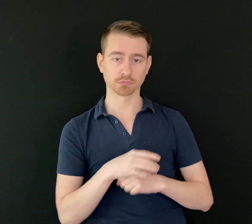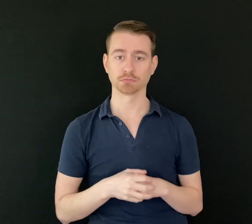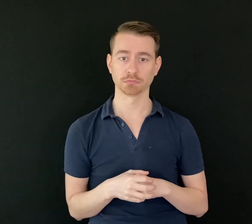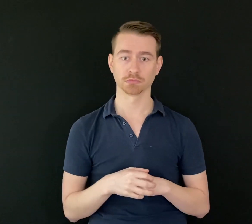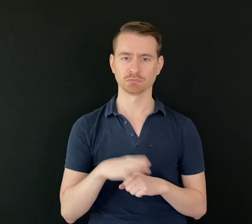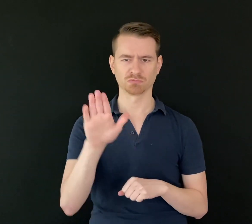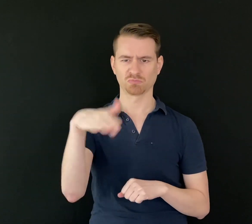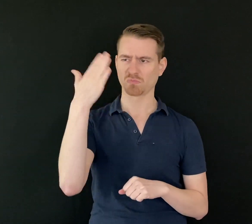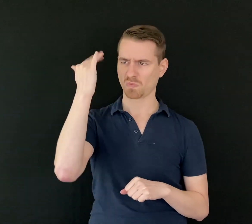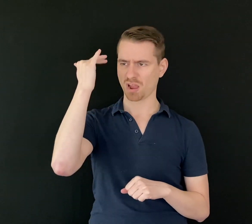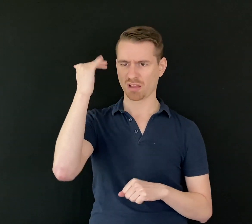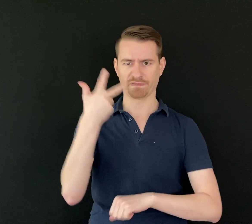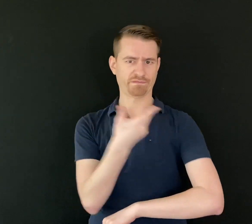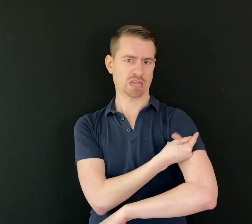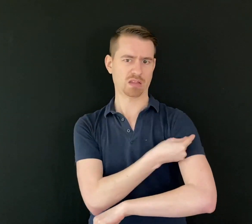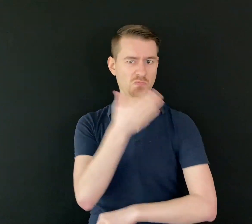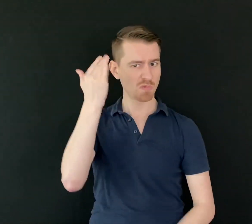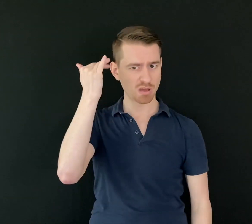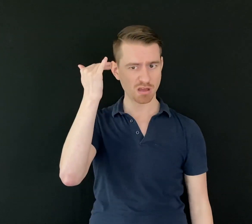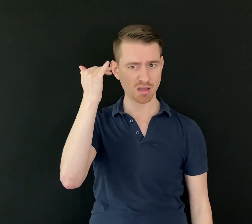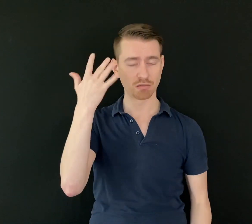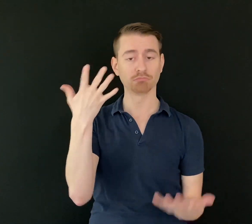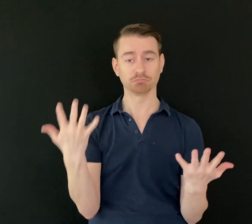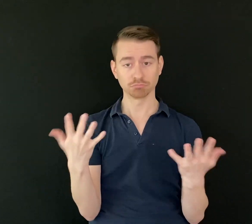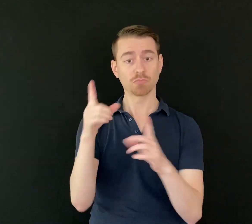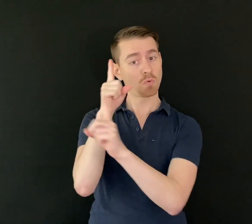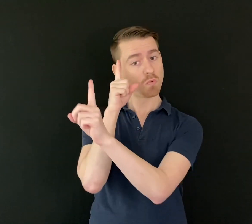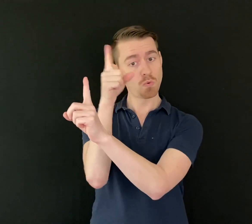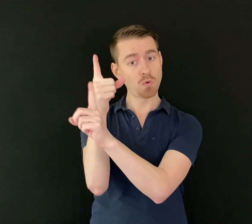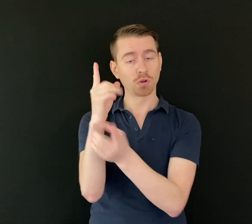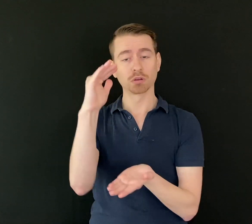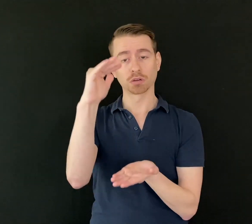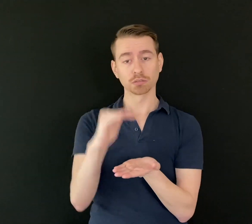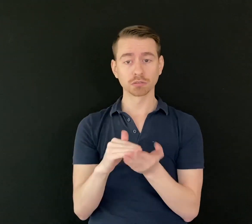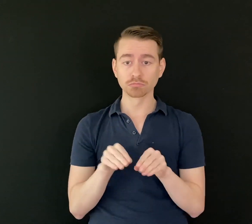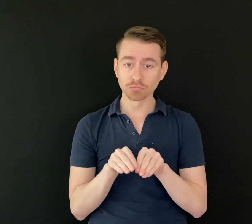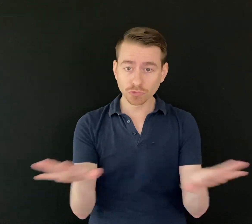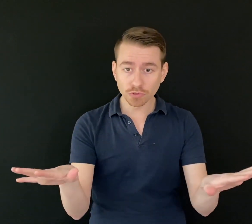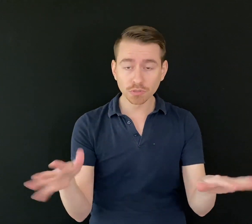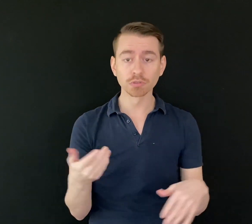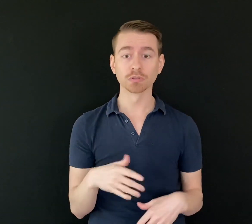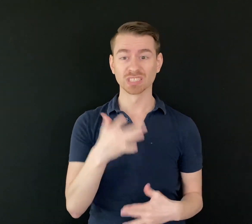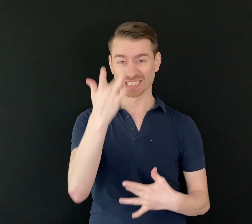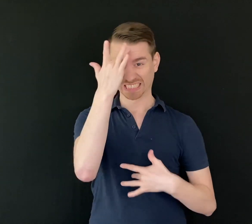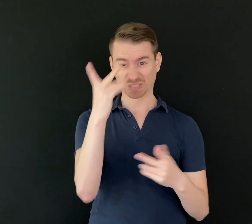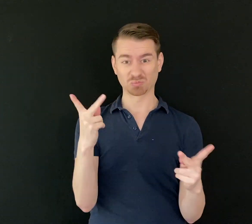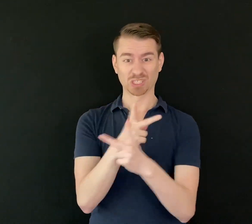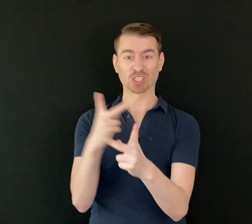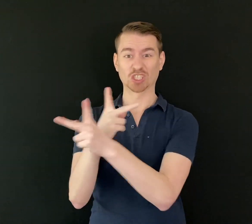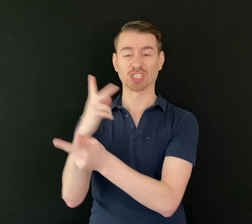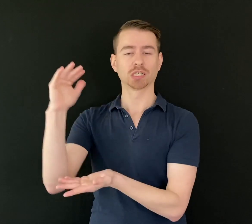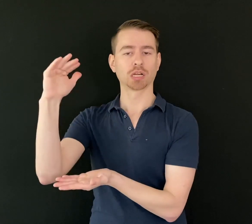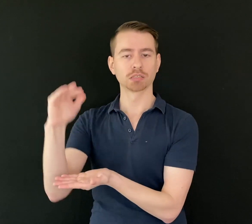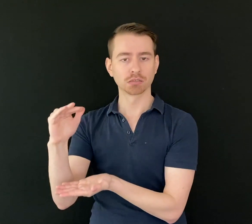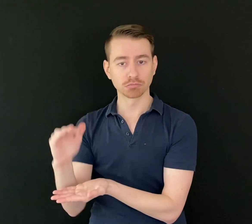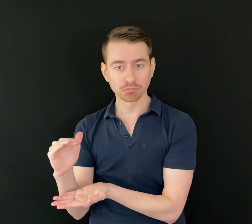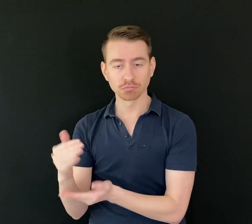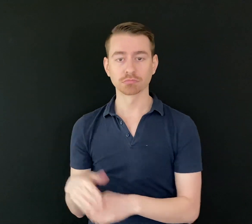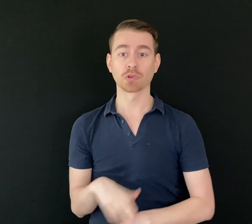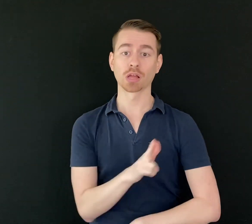So why should we take this vaccine? The goal is to reduce the spread, to lessen the severity if you do get sick, and to reduce the workload